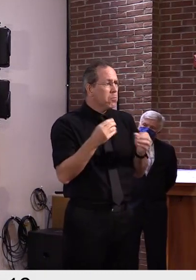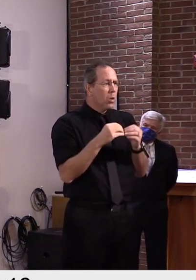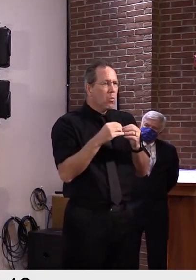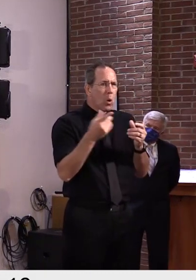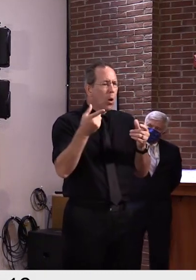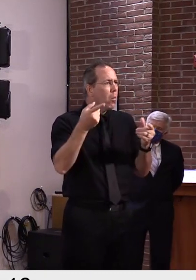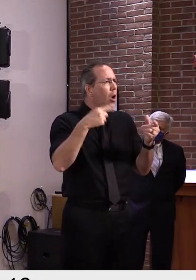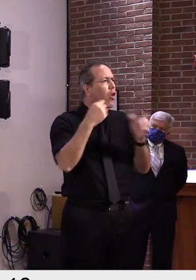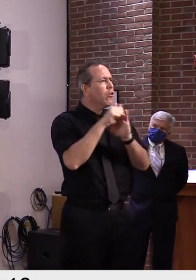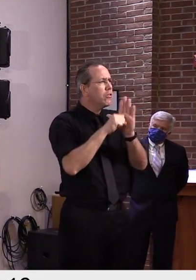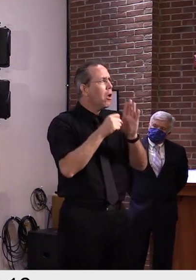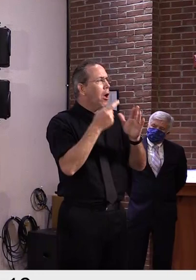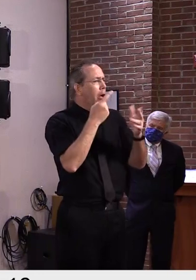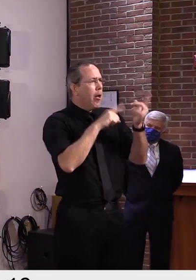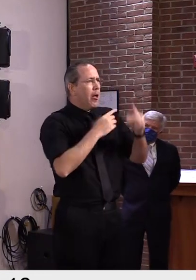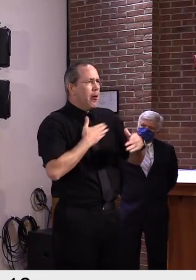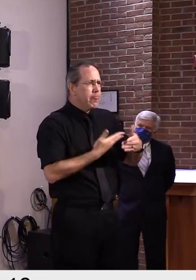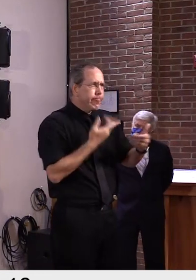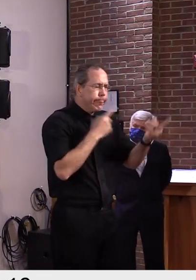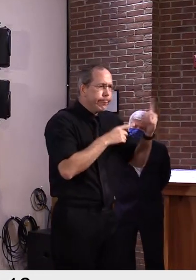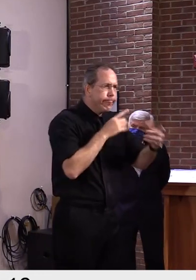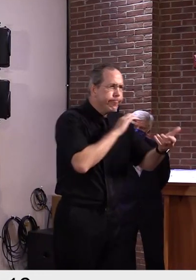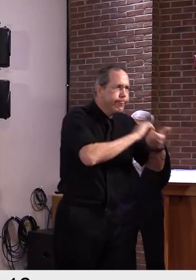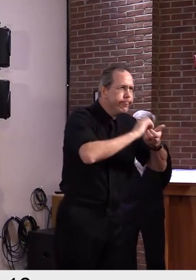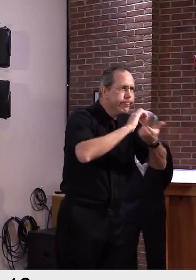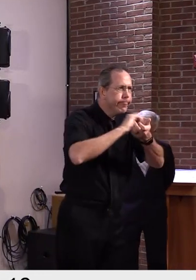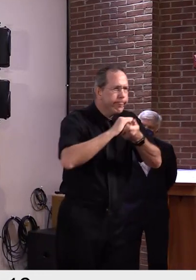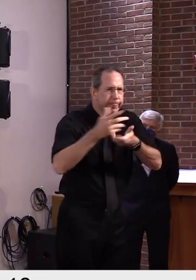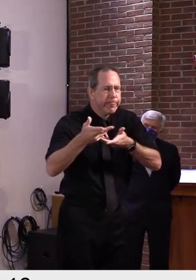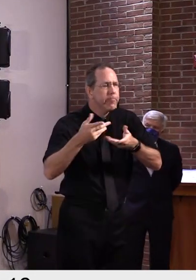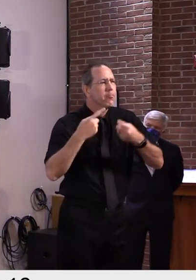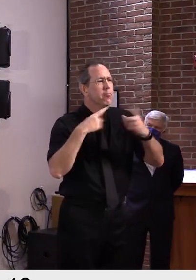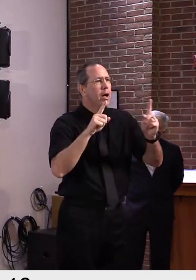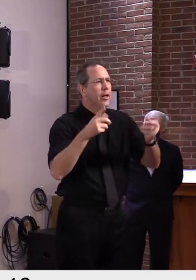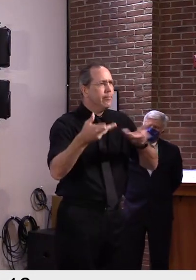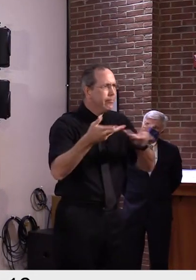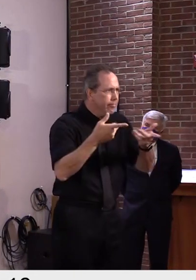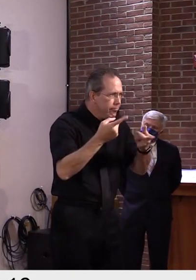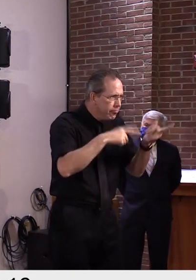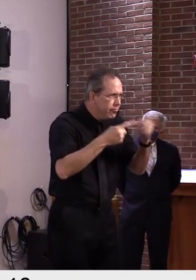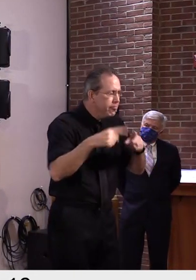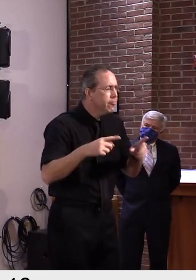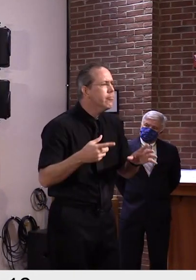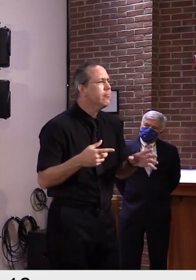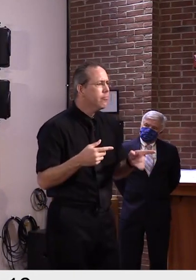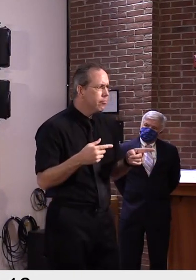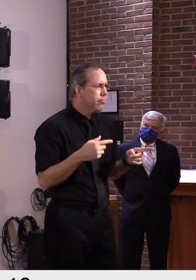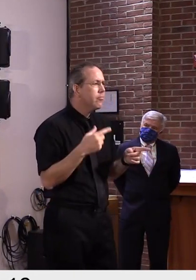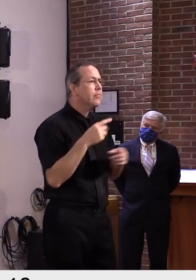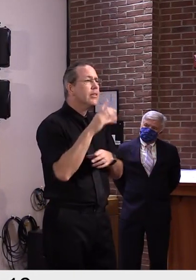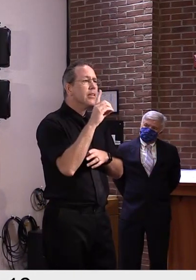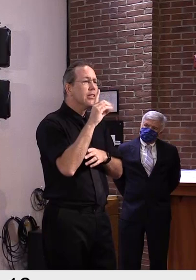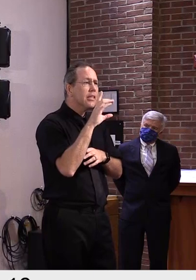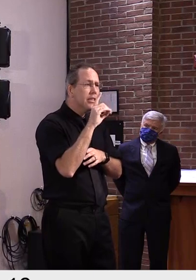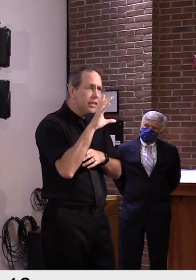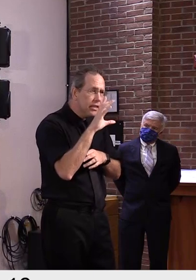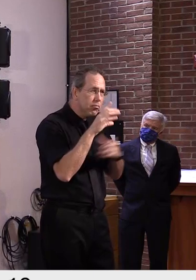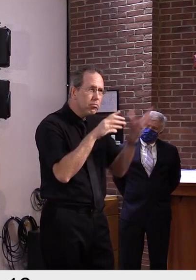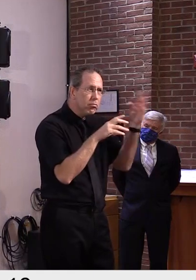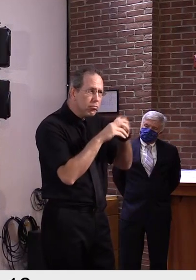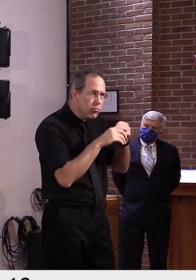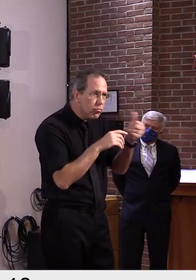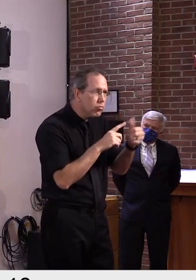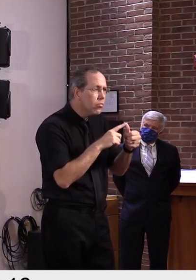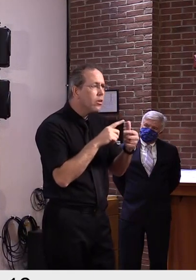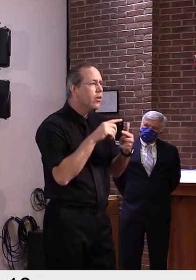federal government, like CDC, FDA, etc., and, uh, state, in the states. Uh, lastly,